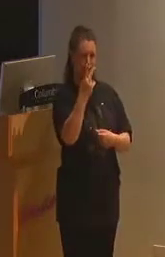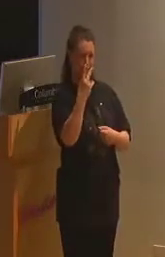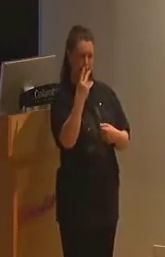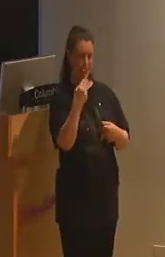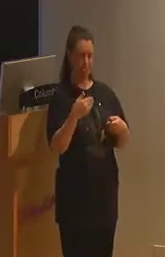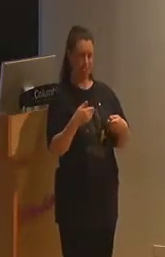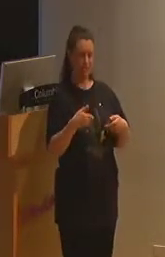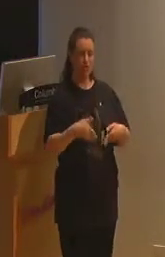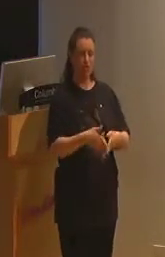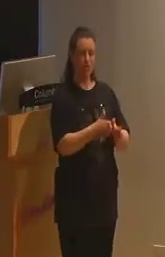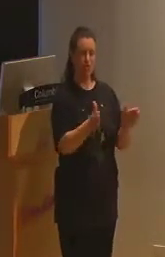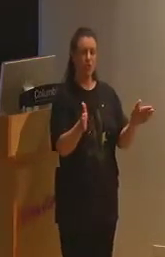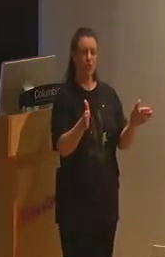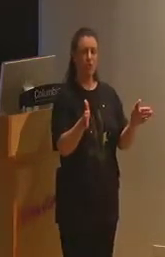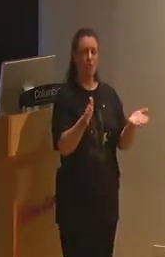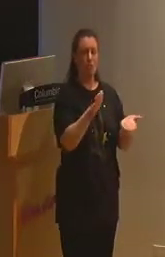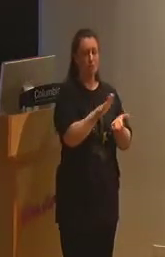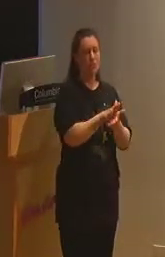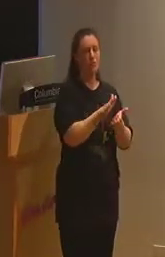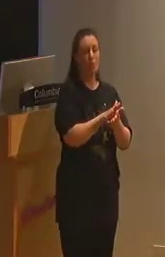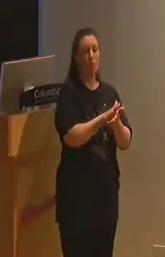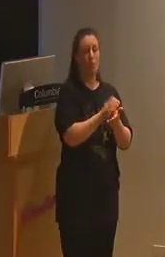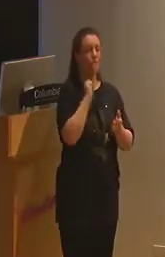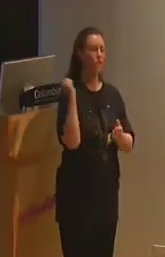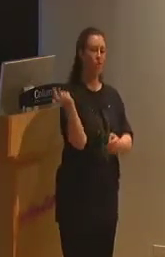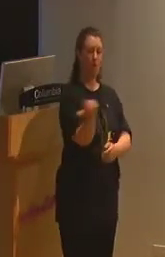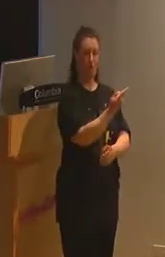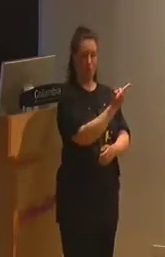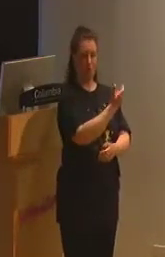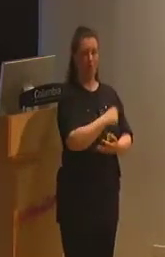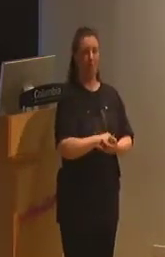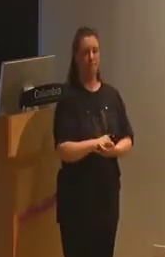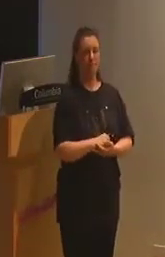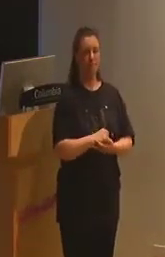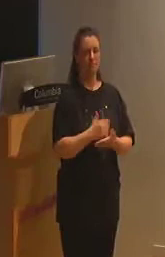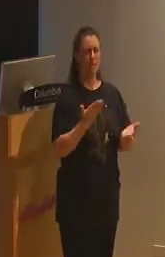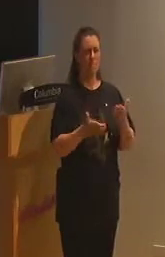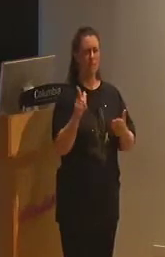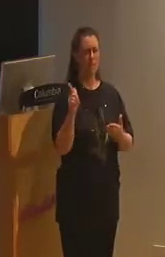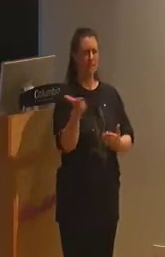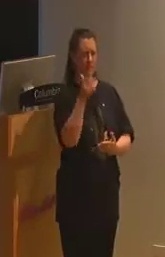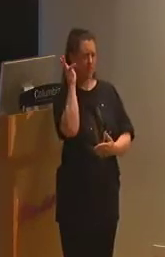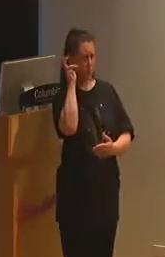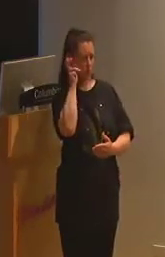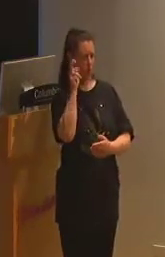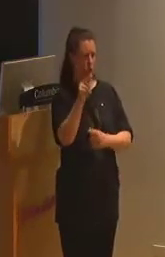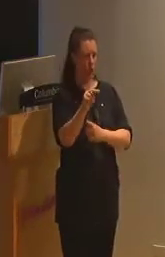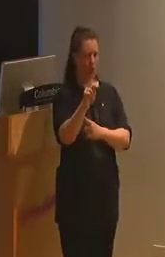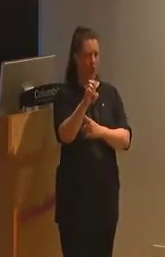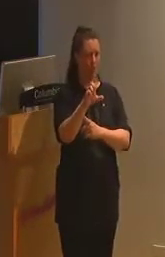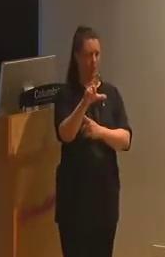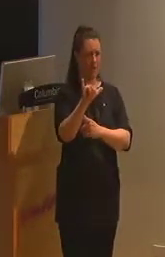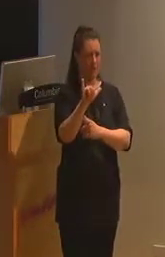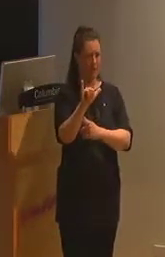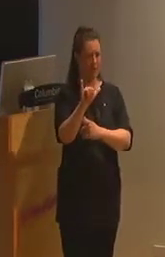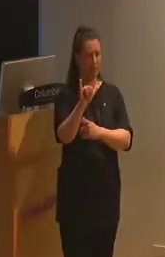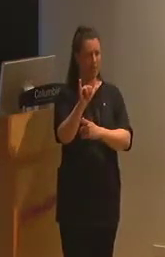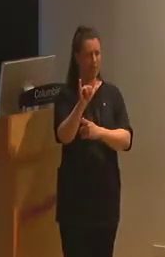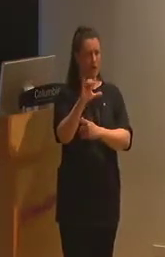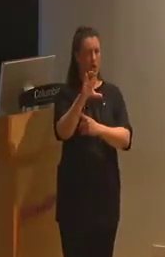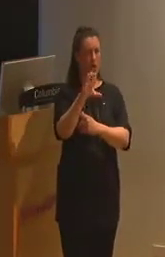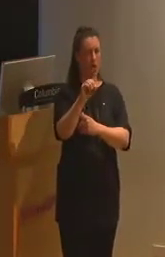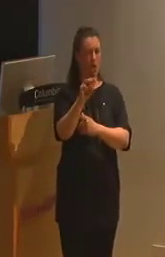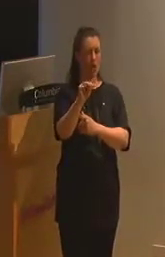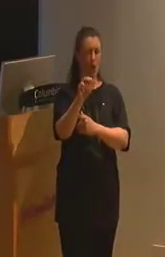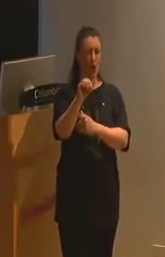As some of you may have recently heard, the neoliberal education initiative, known as the Common Core, has received